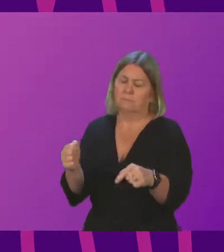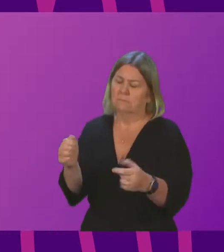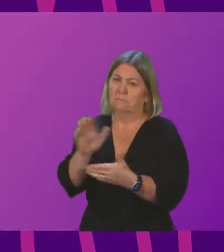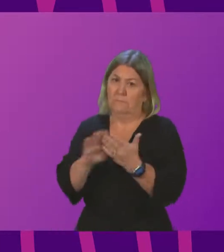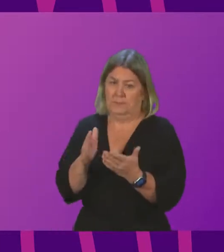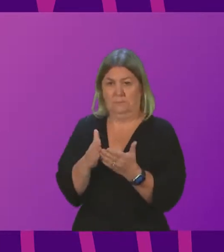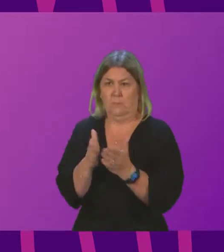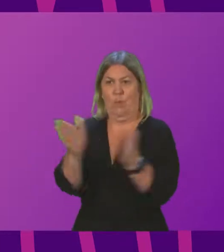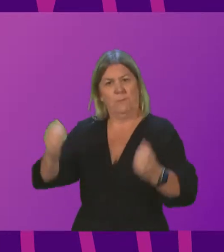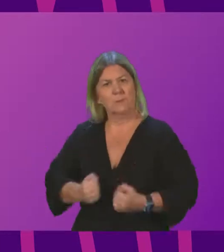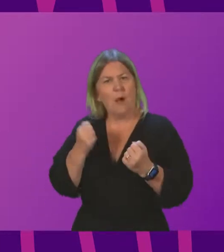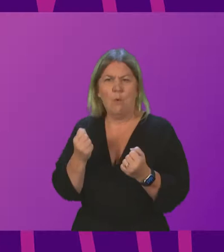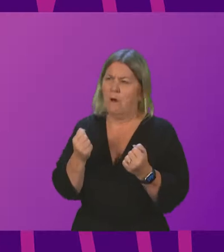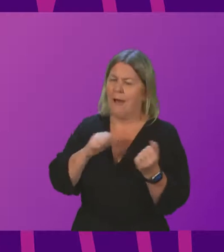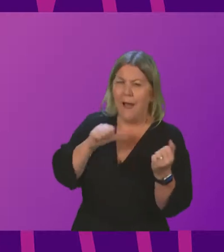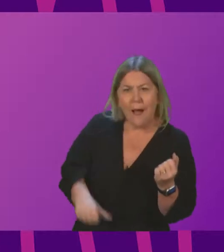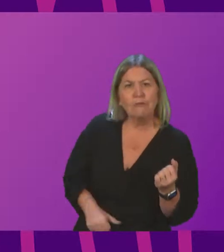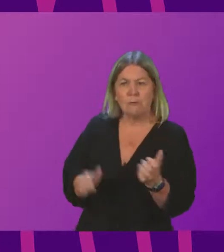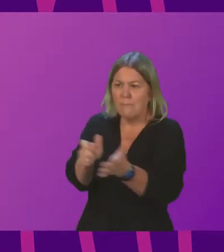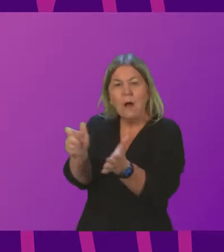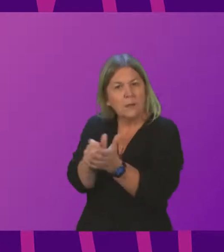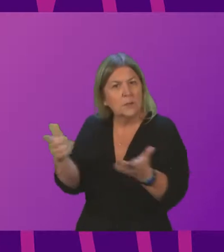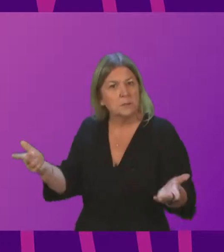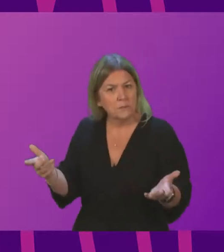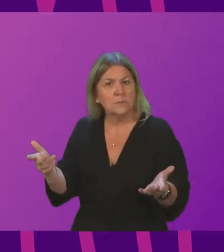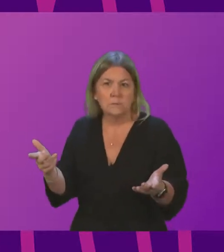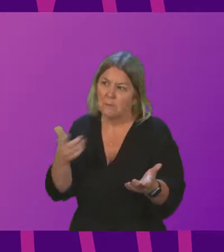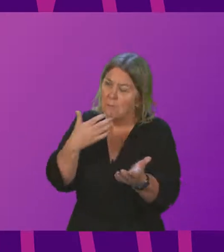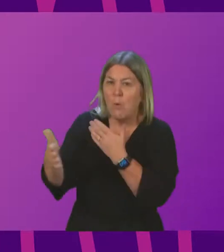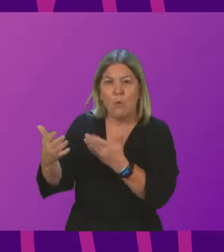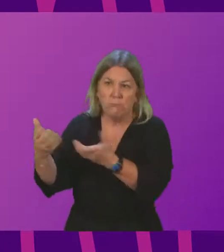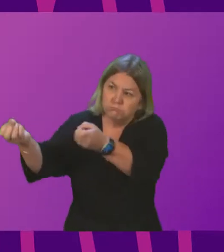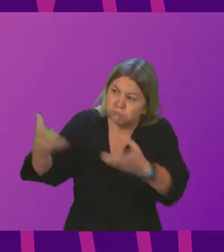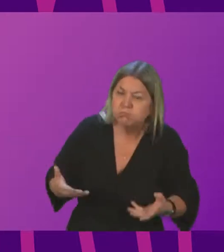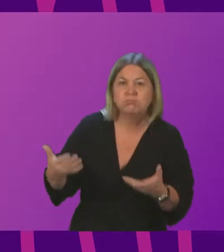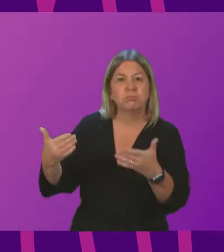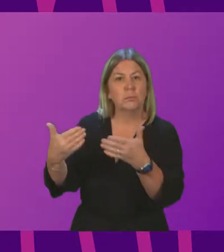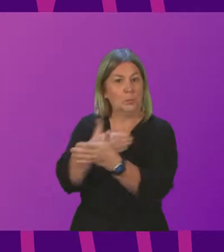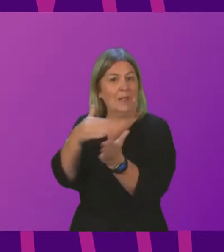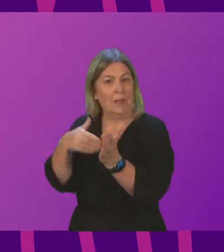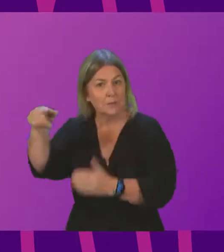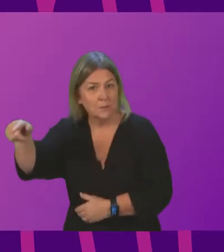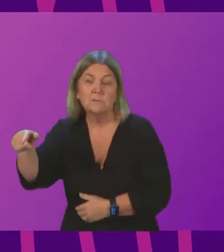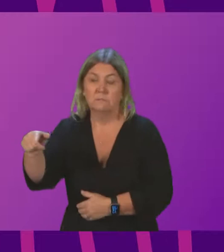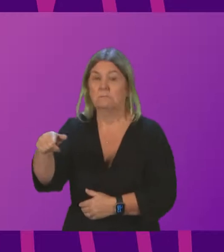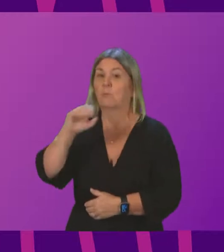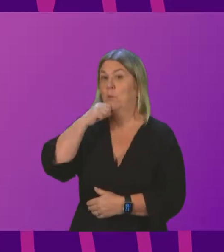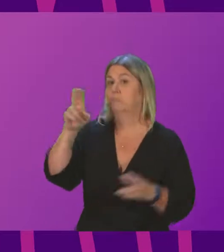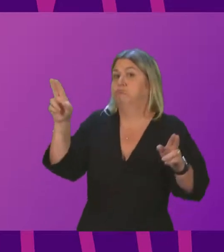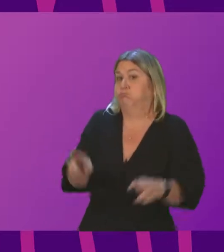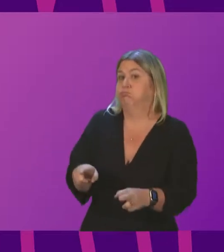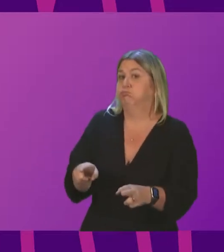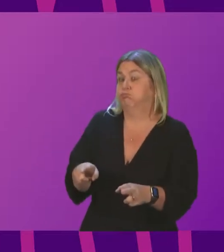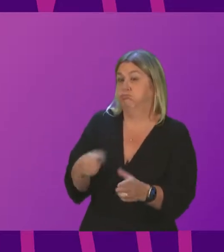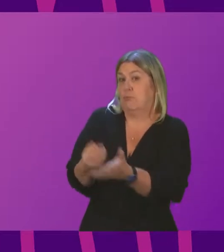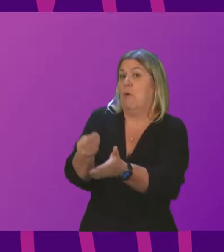agriculture market to imports of New Zealand agri-food, which is produced to lower costs and, crucially, will do nothing to offset the